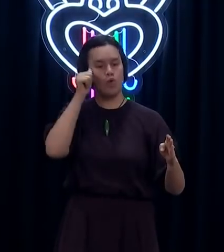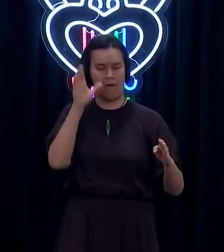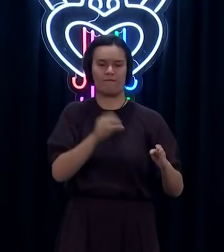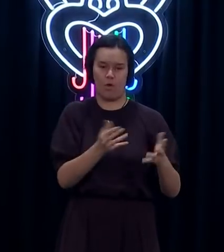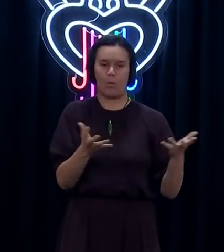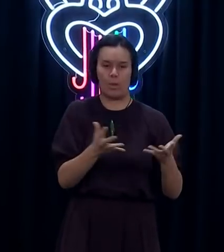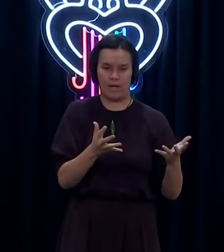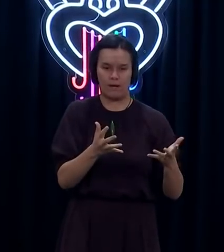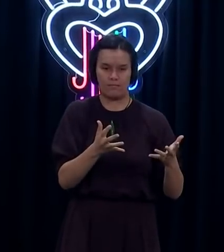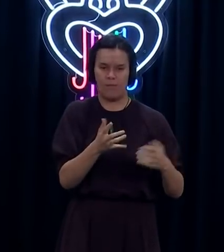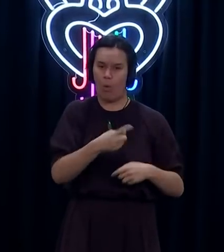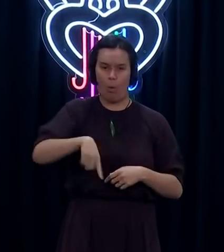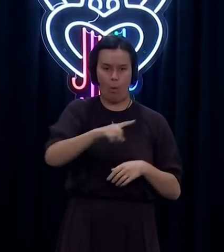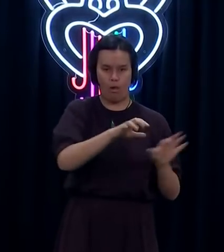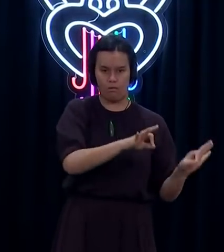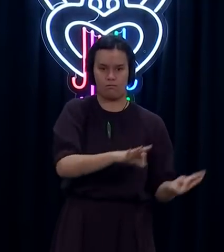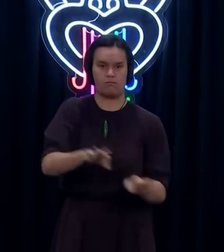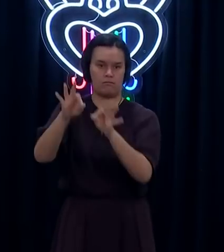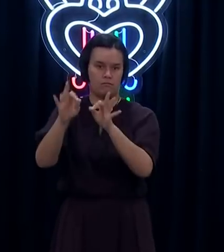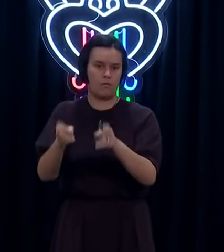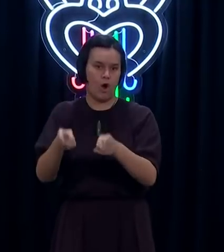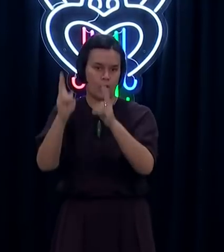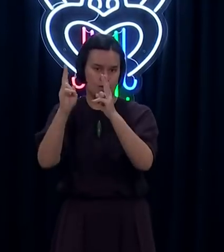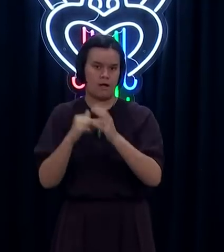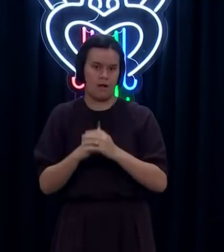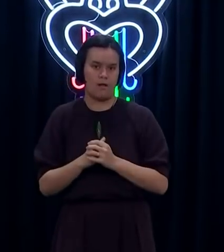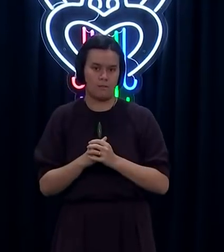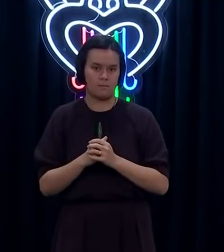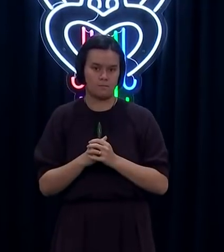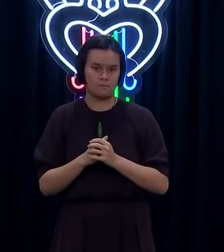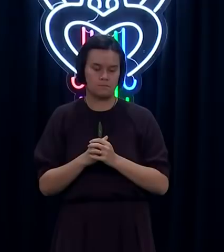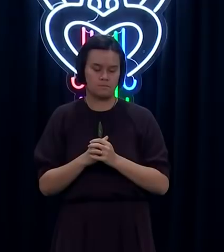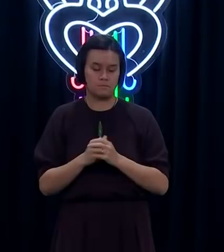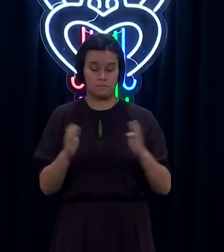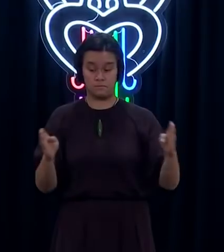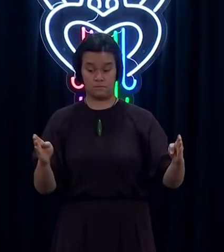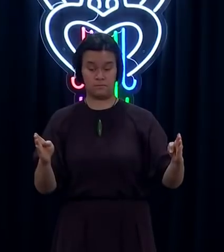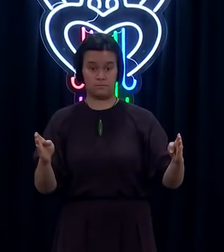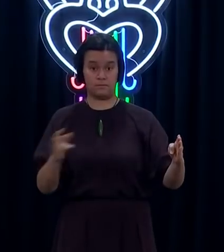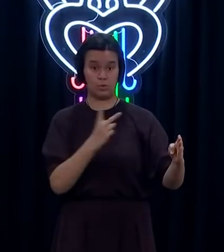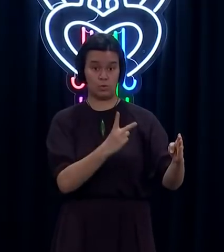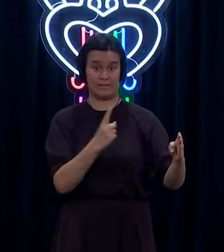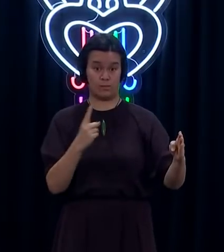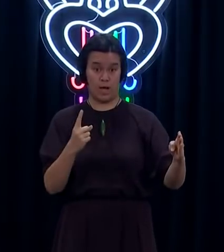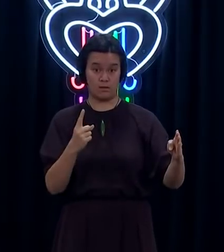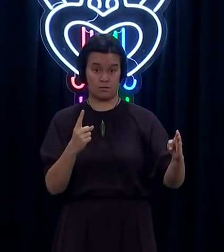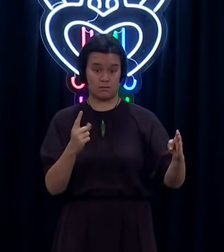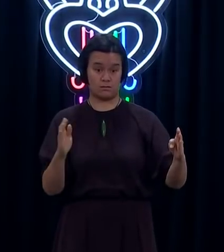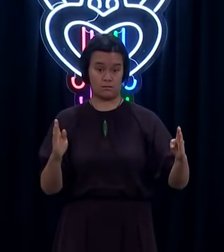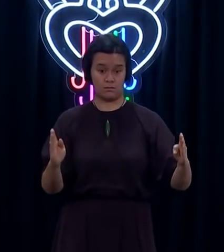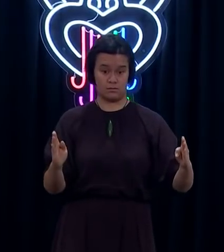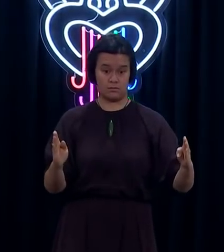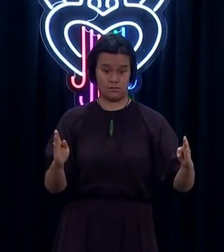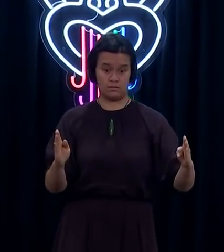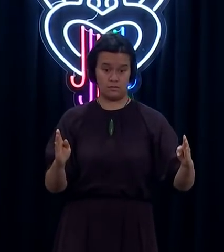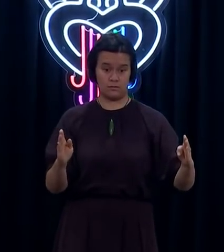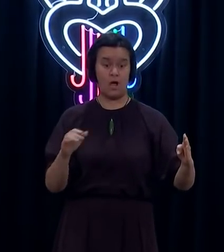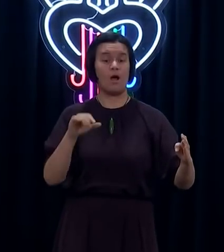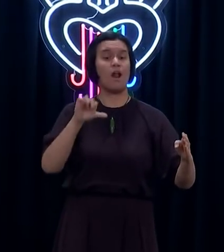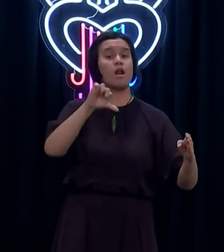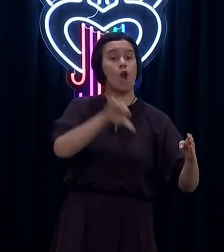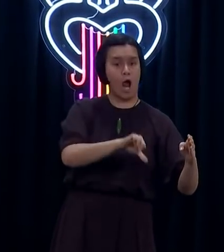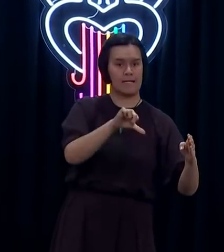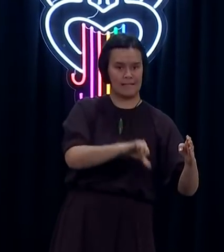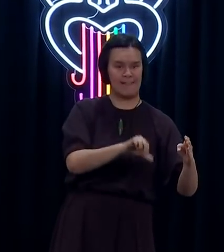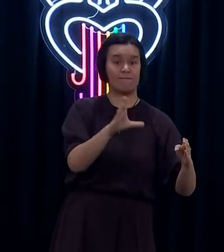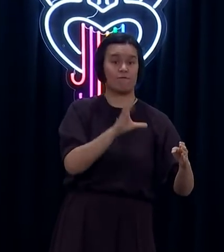Of those 21, 19 are household contacts. Twelve were already in quarantine when